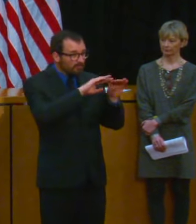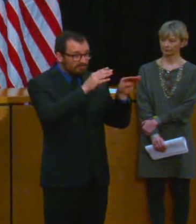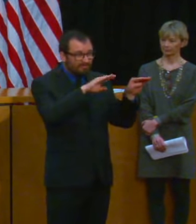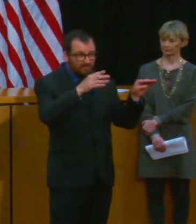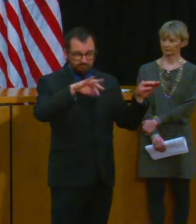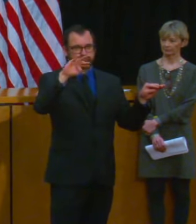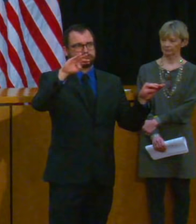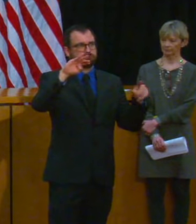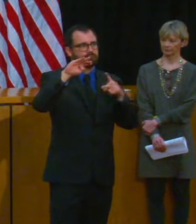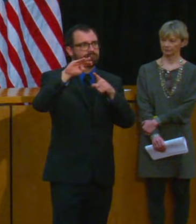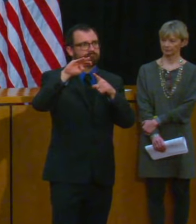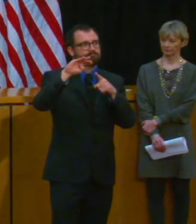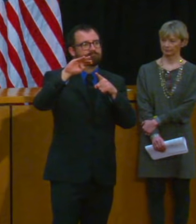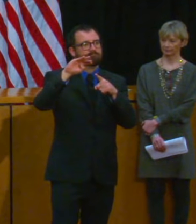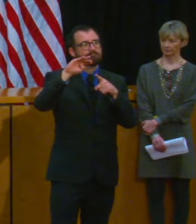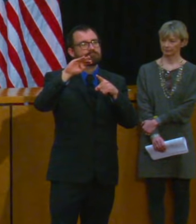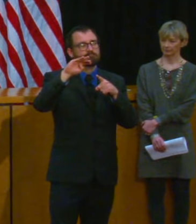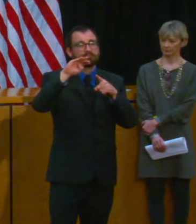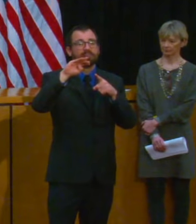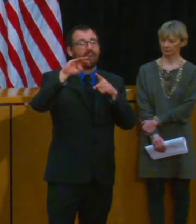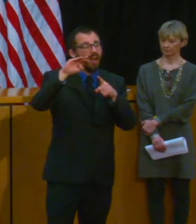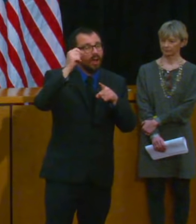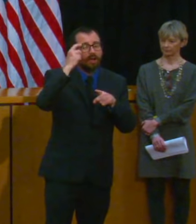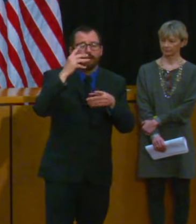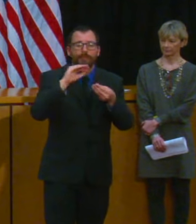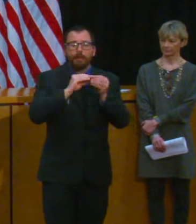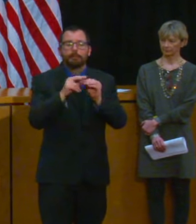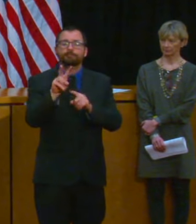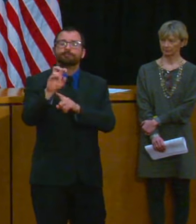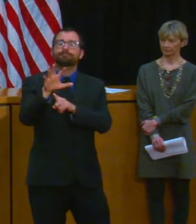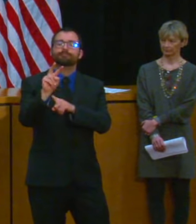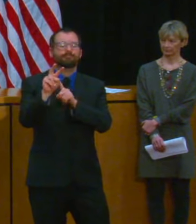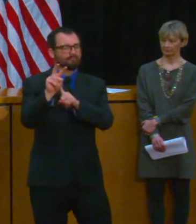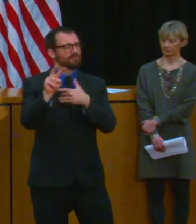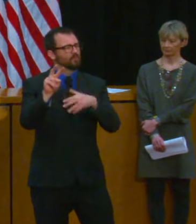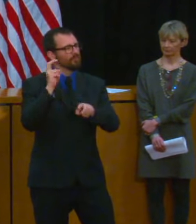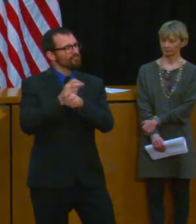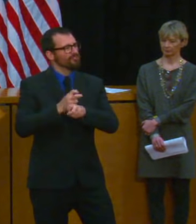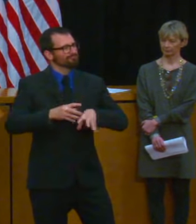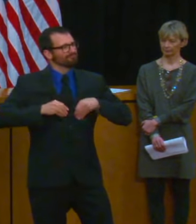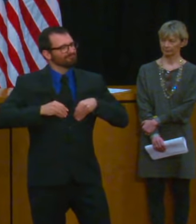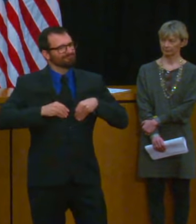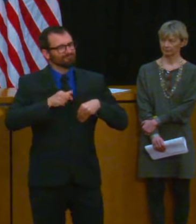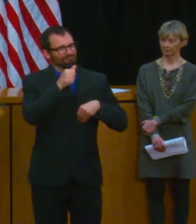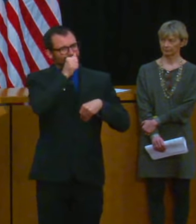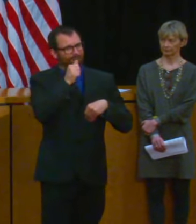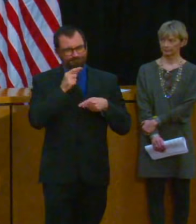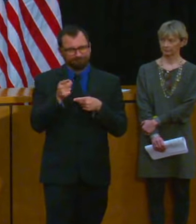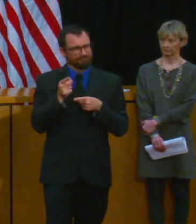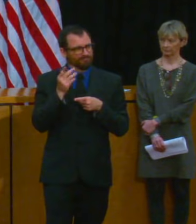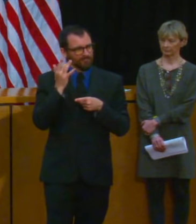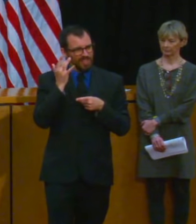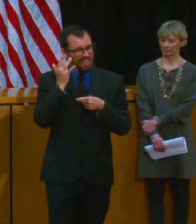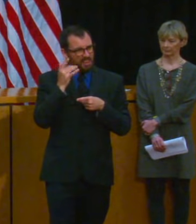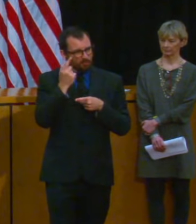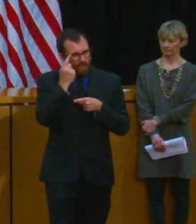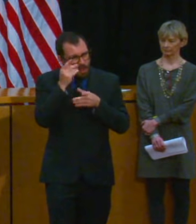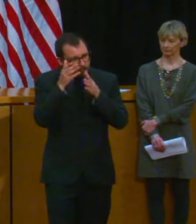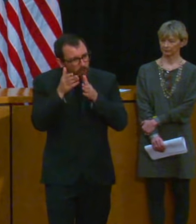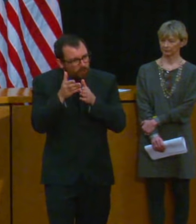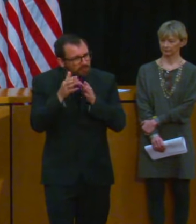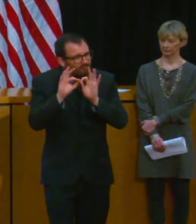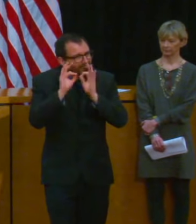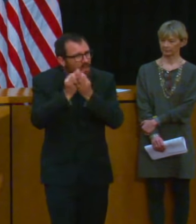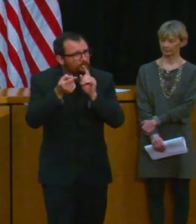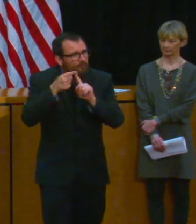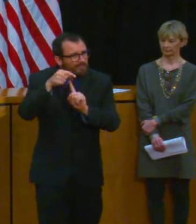numbers that none of us is ever going to get particularly comfortable with behind those numbers as I've said before our people